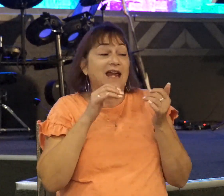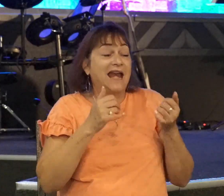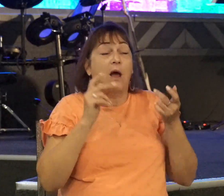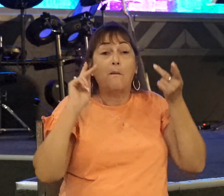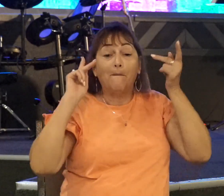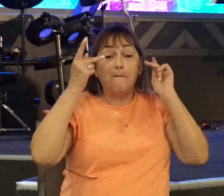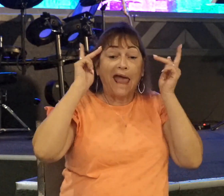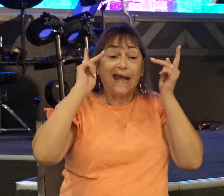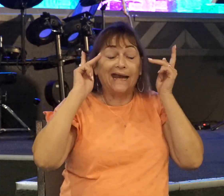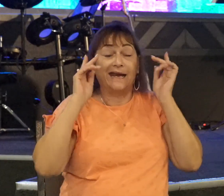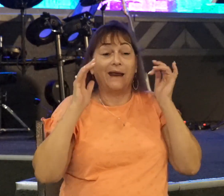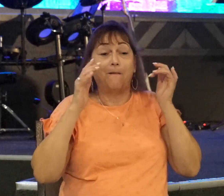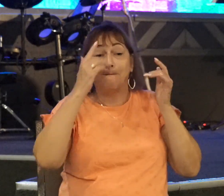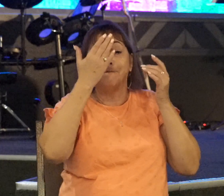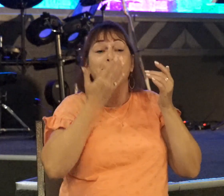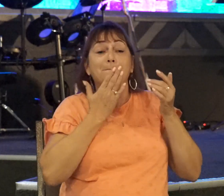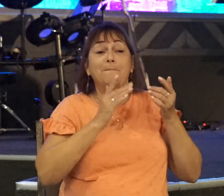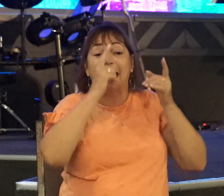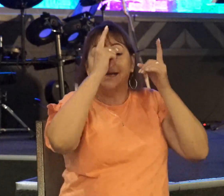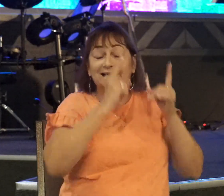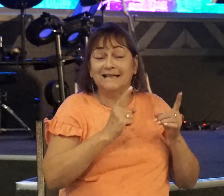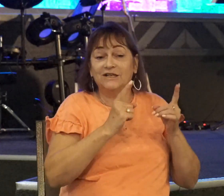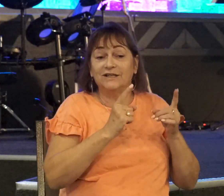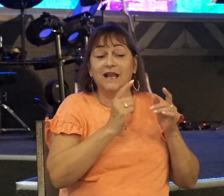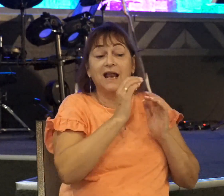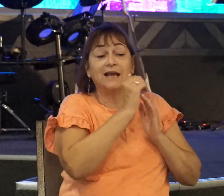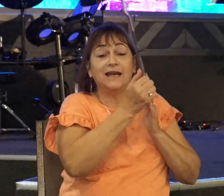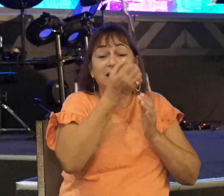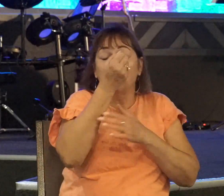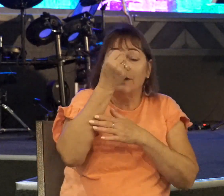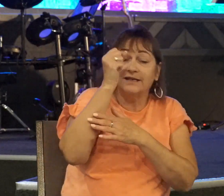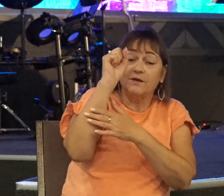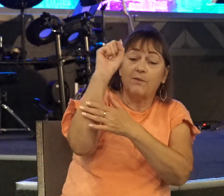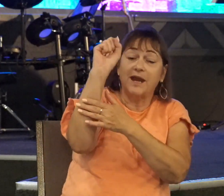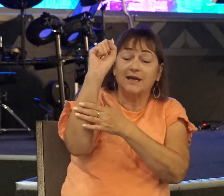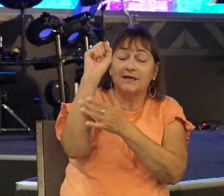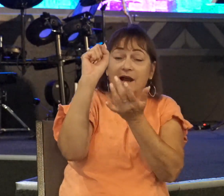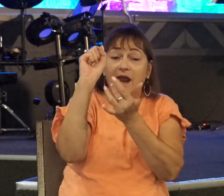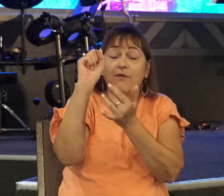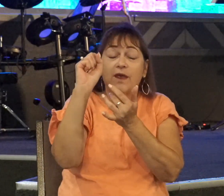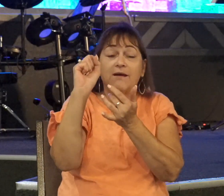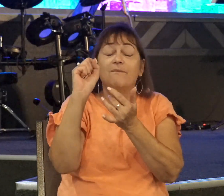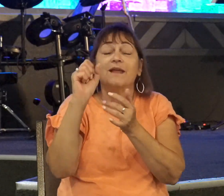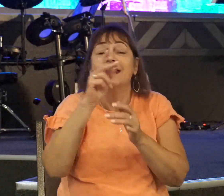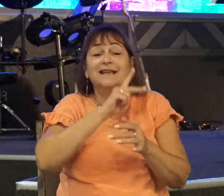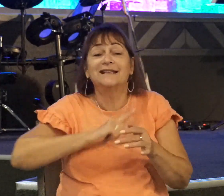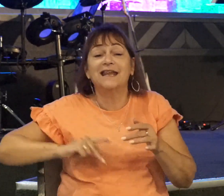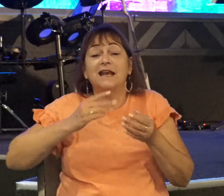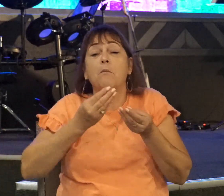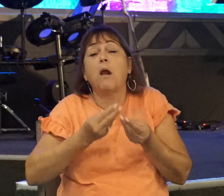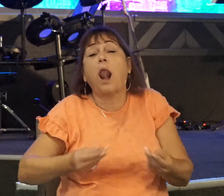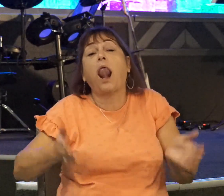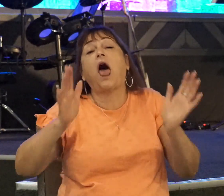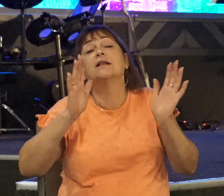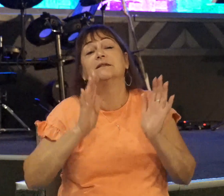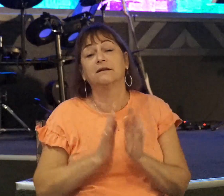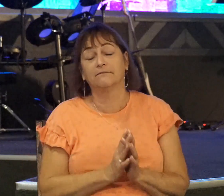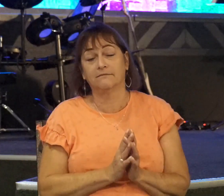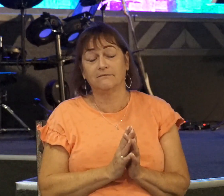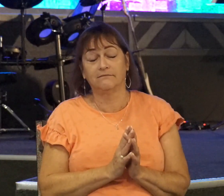decisions, leading to disobedience and eventually the loss of his kingdom. Saul totally showed a lack of